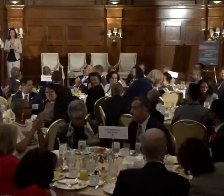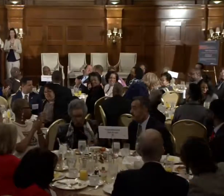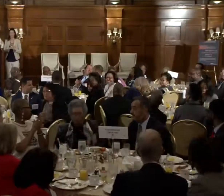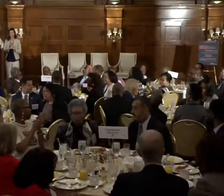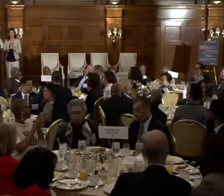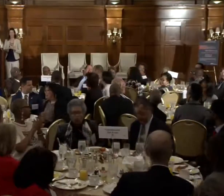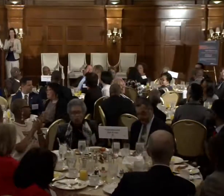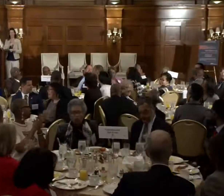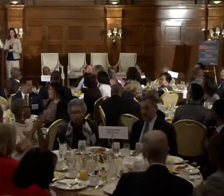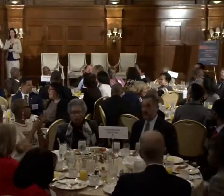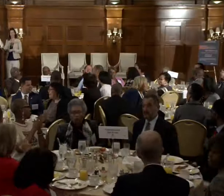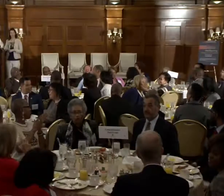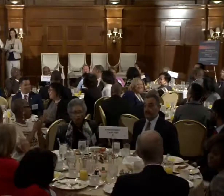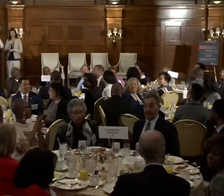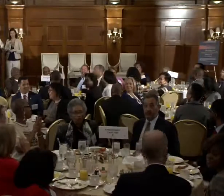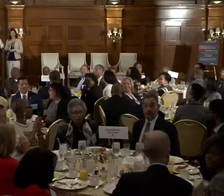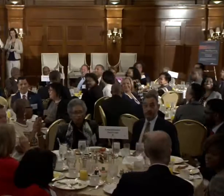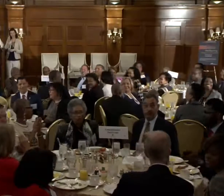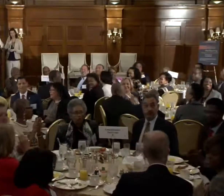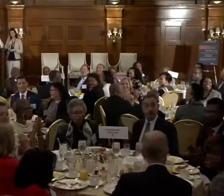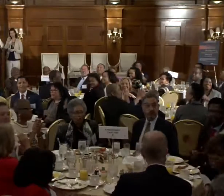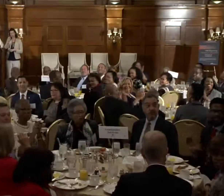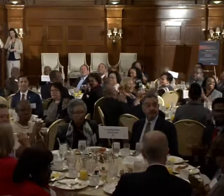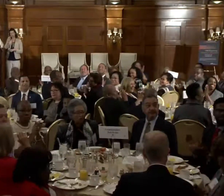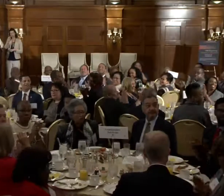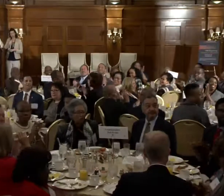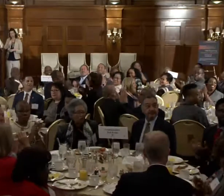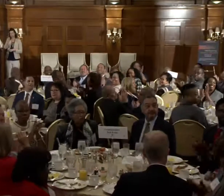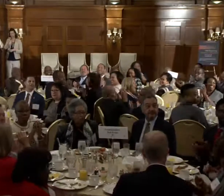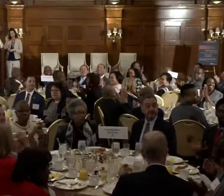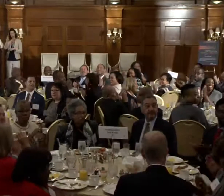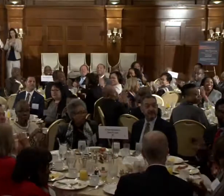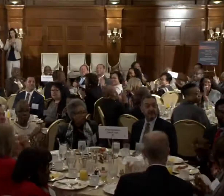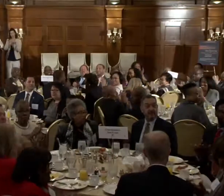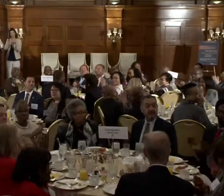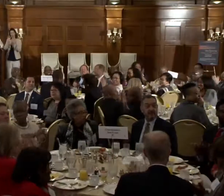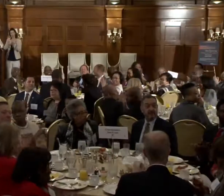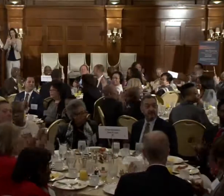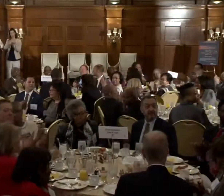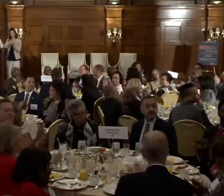And my Councilmember Brandon Todd from Ward 4. Give him a round of applause.